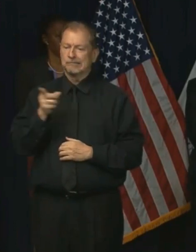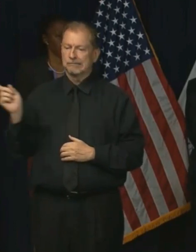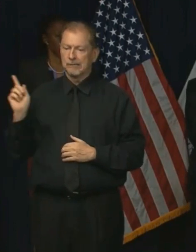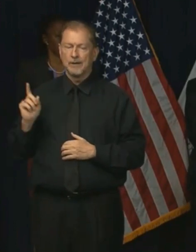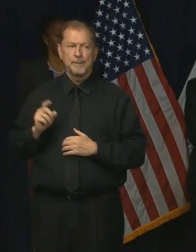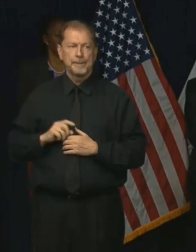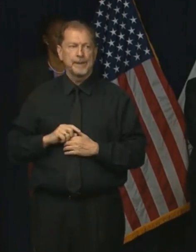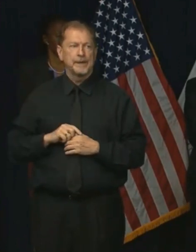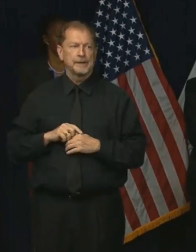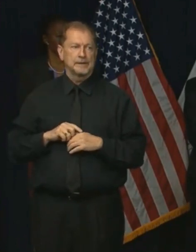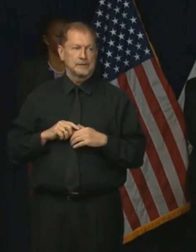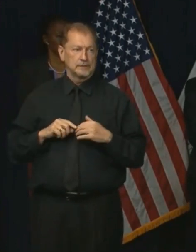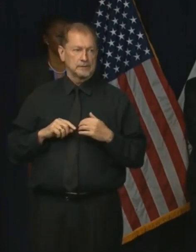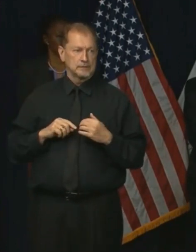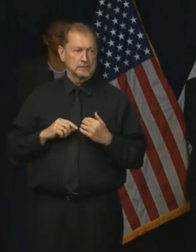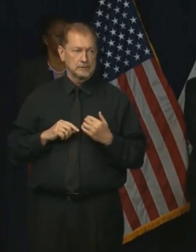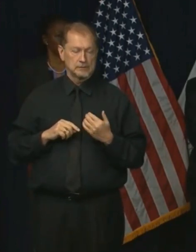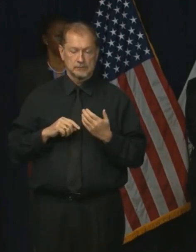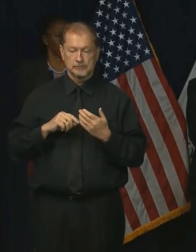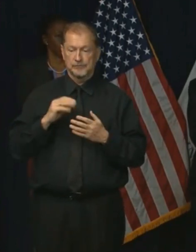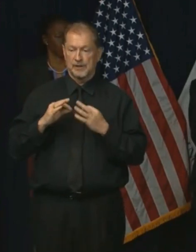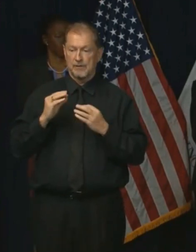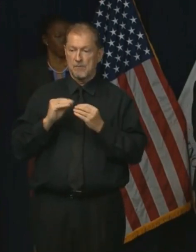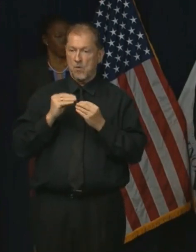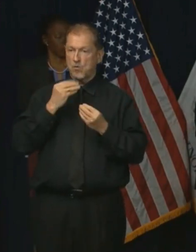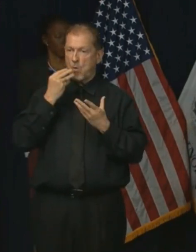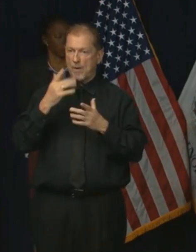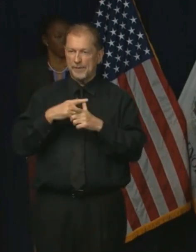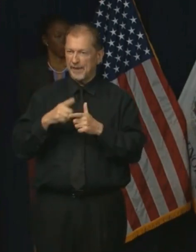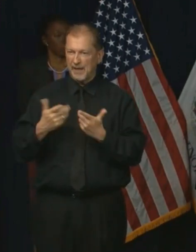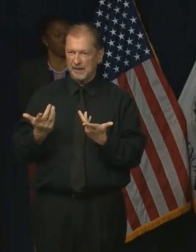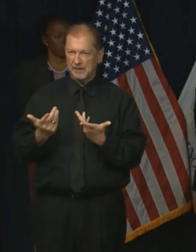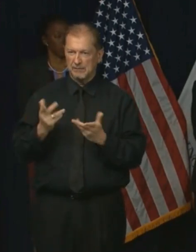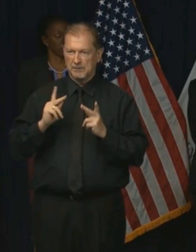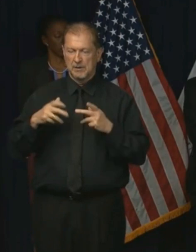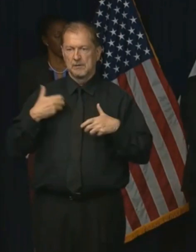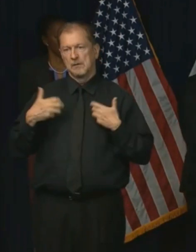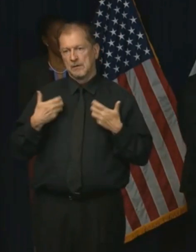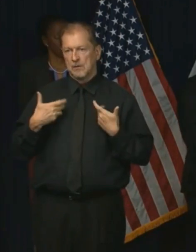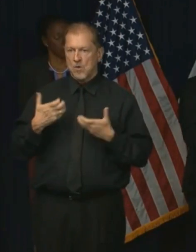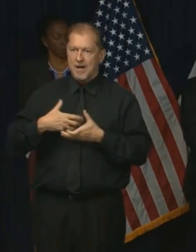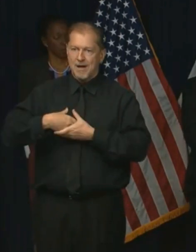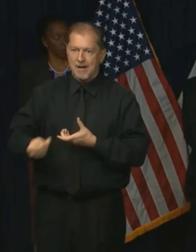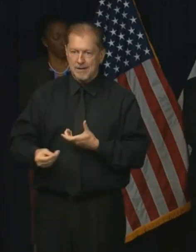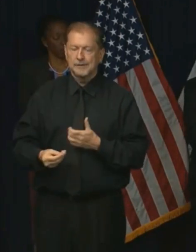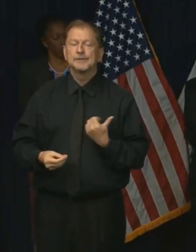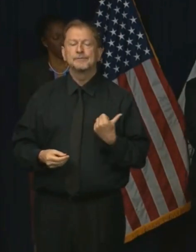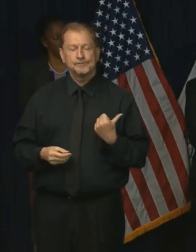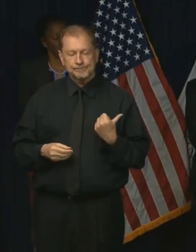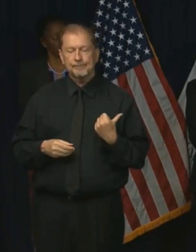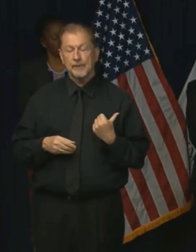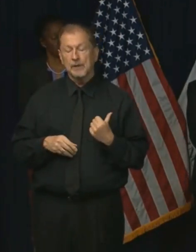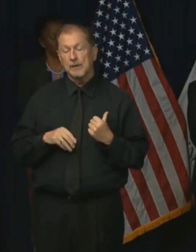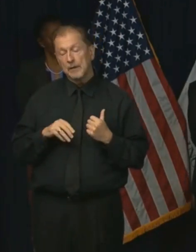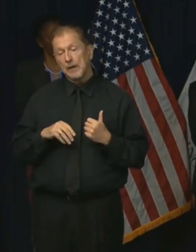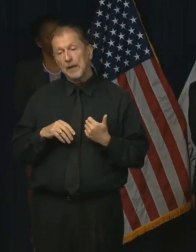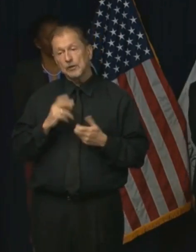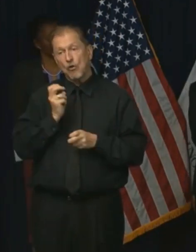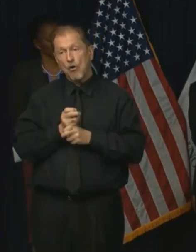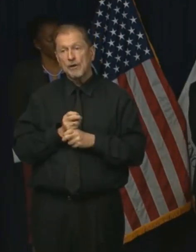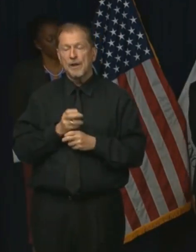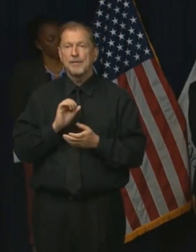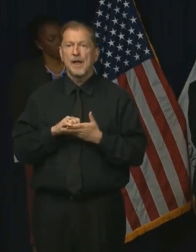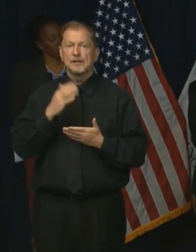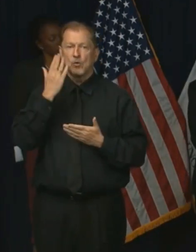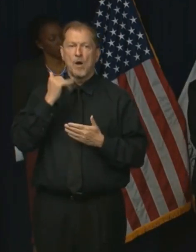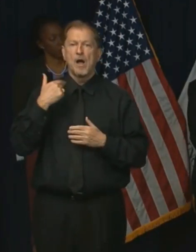hard is this going to get the longer this goes? Well, look, it's challenging. You know, part of the reason we decided to have a little fun and put out our